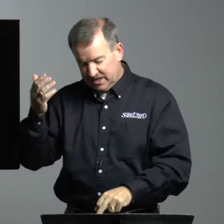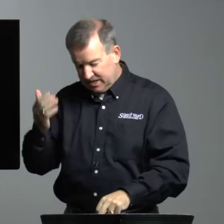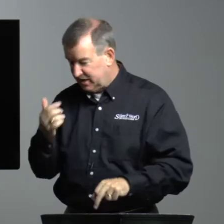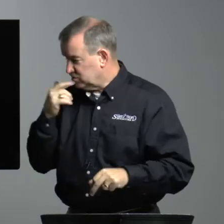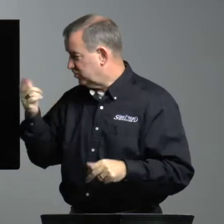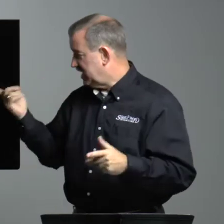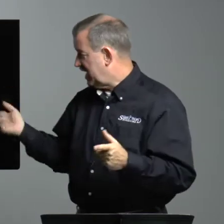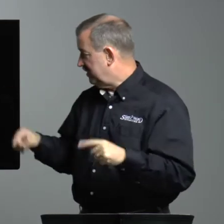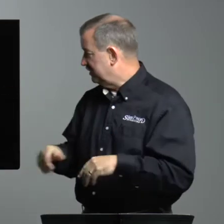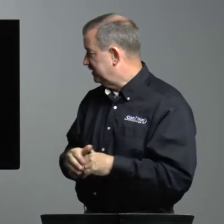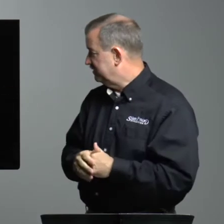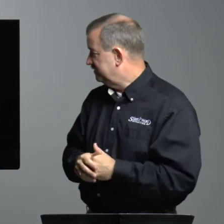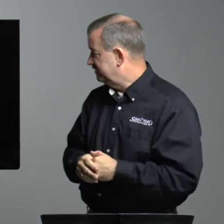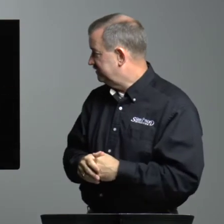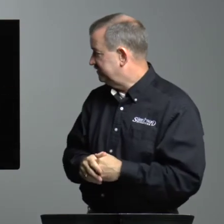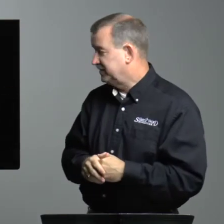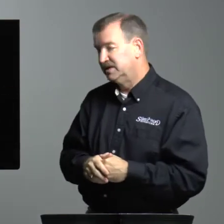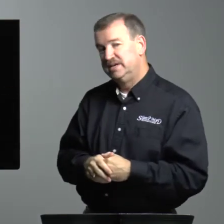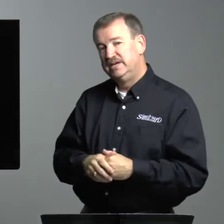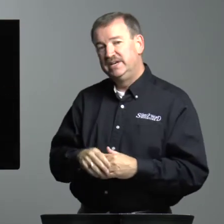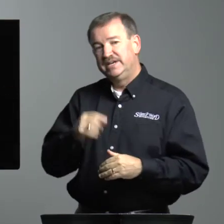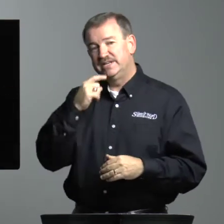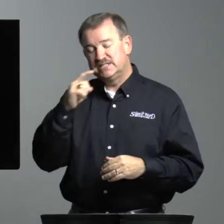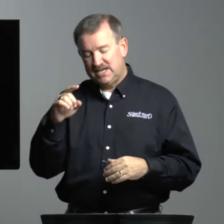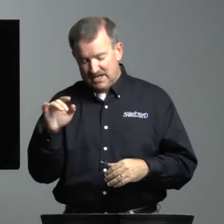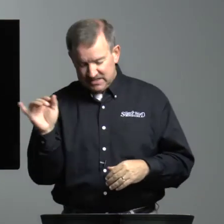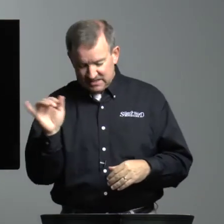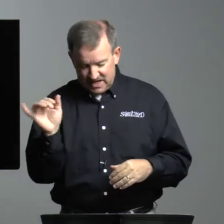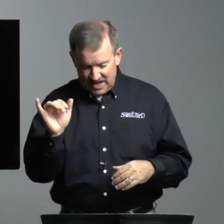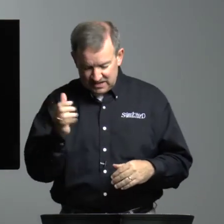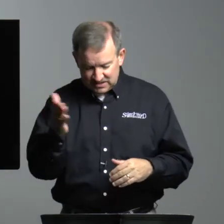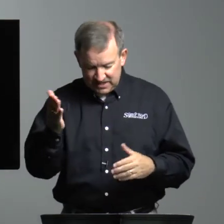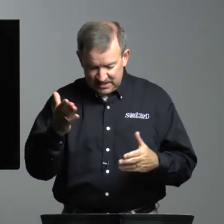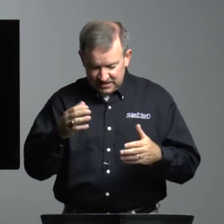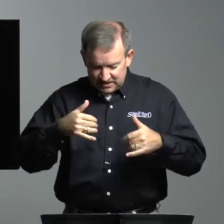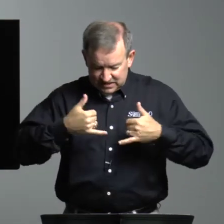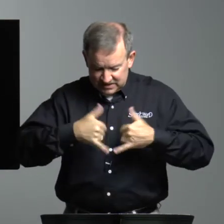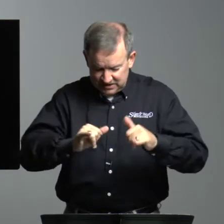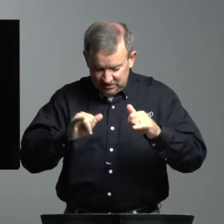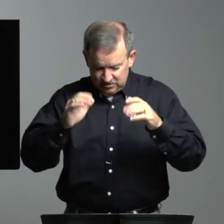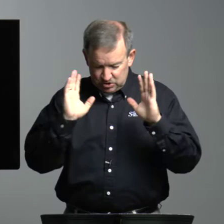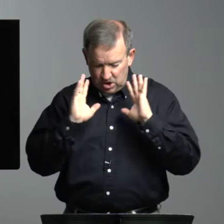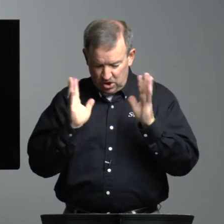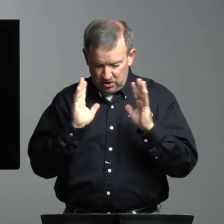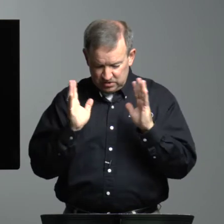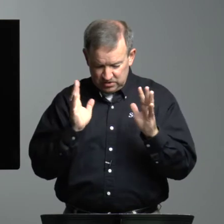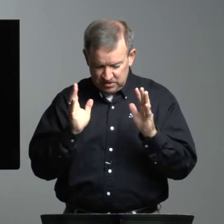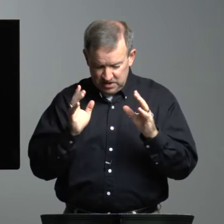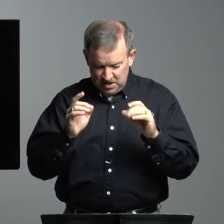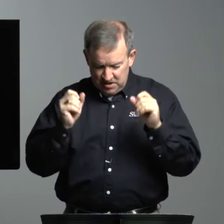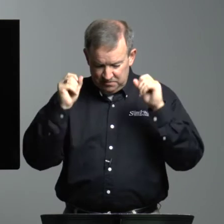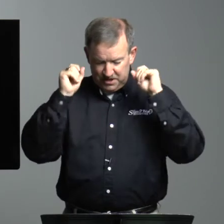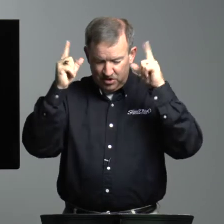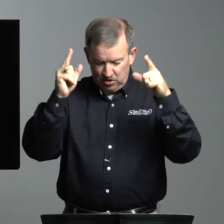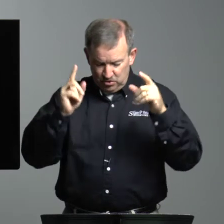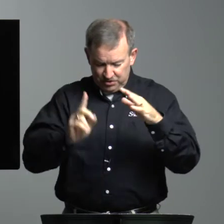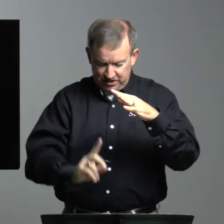Here's what happened. It says, As they still talked, behold, there